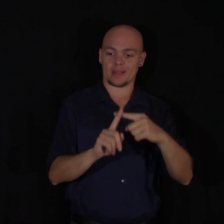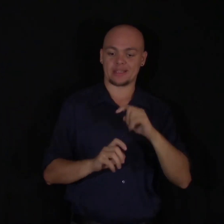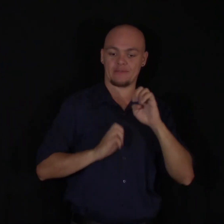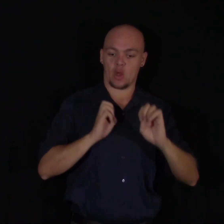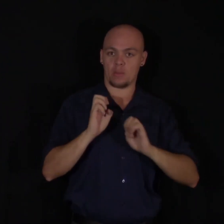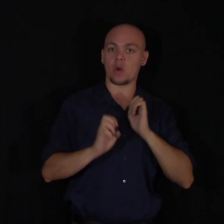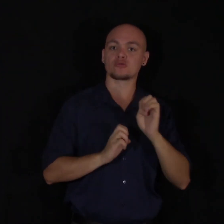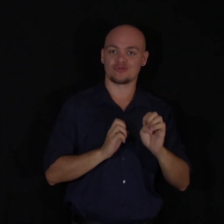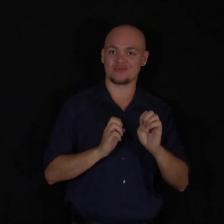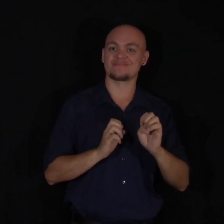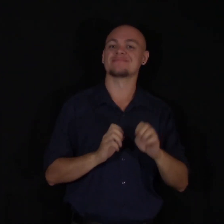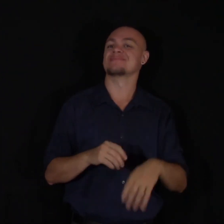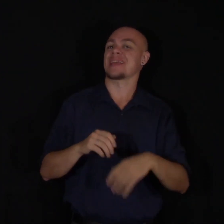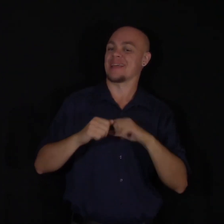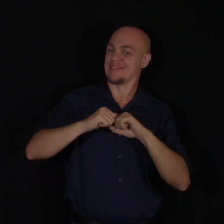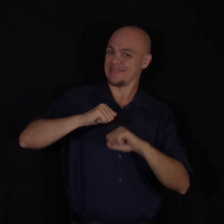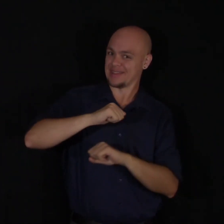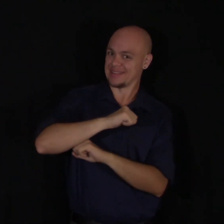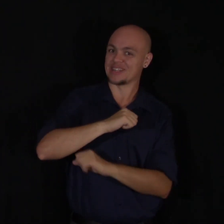Which are the foundations to happiness.